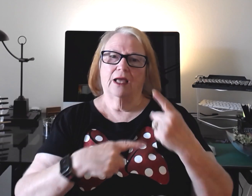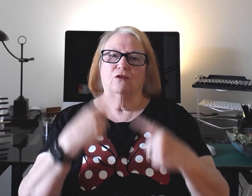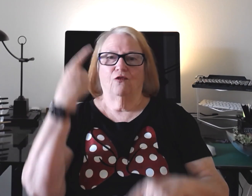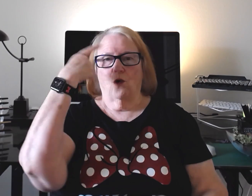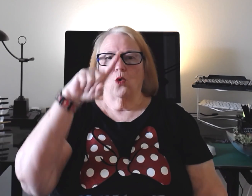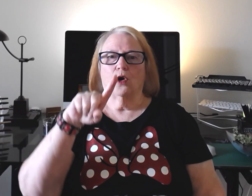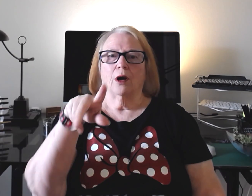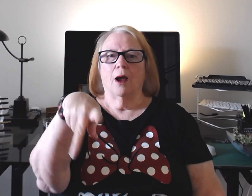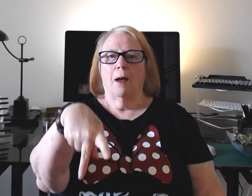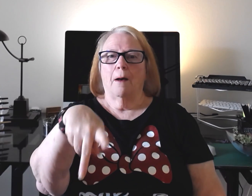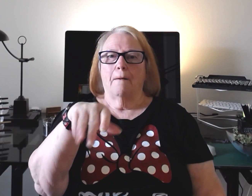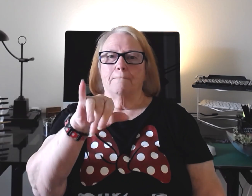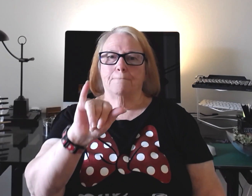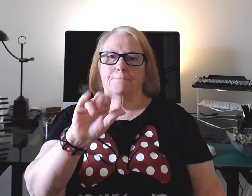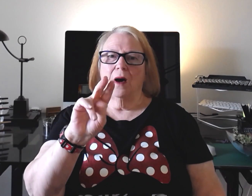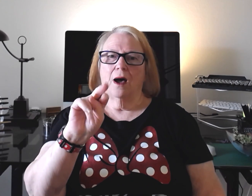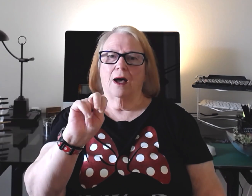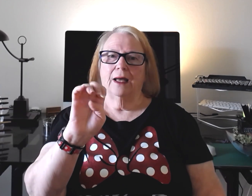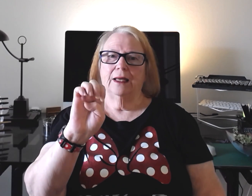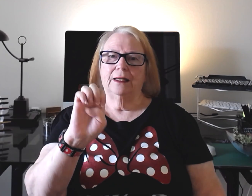for pineapple